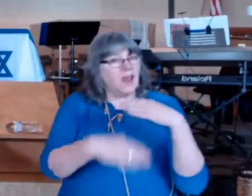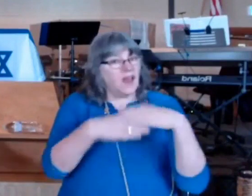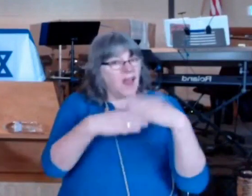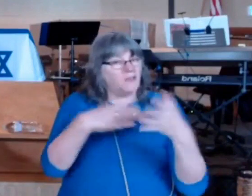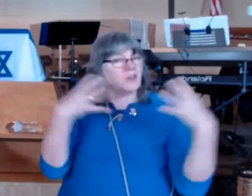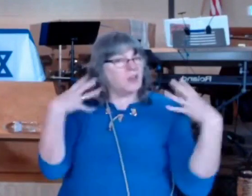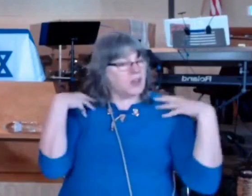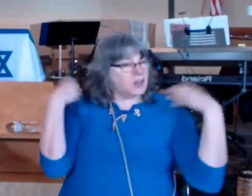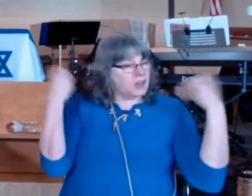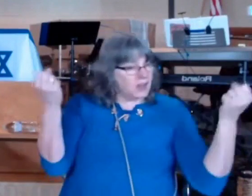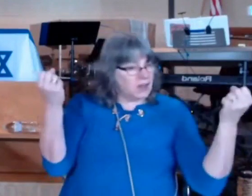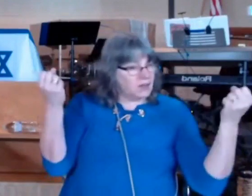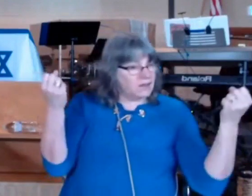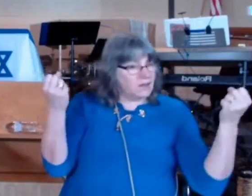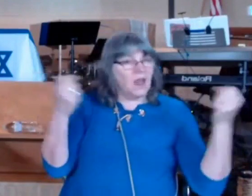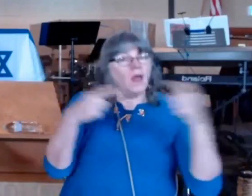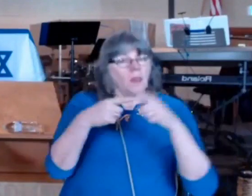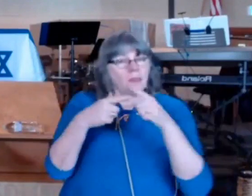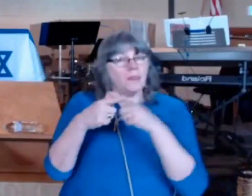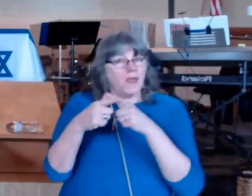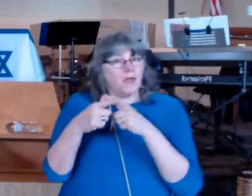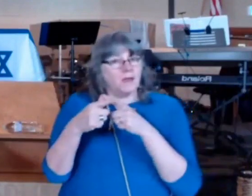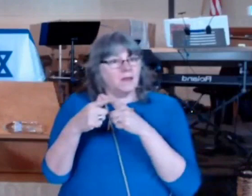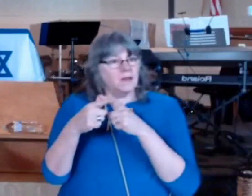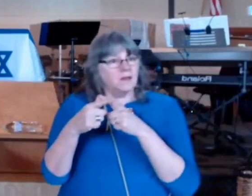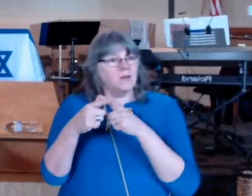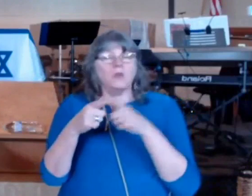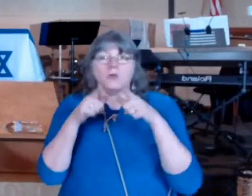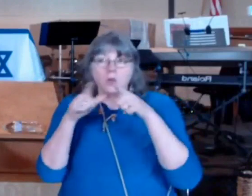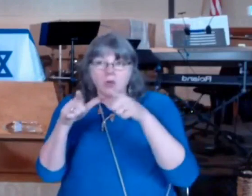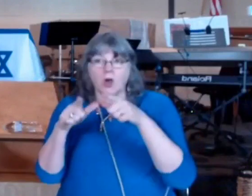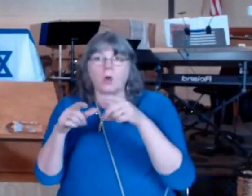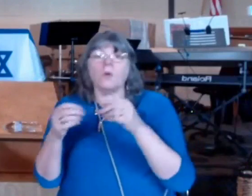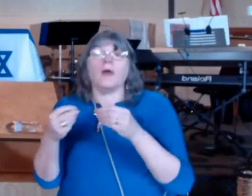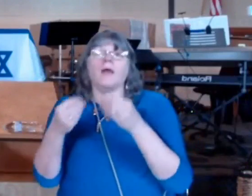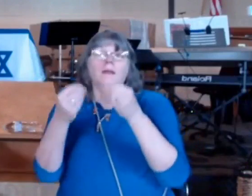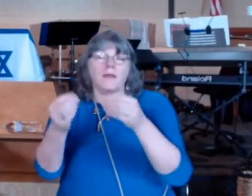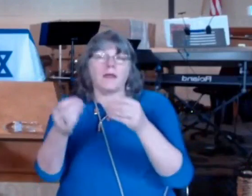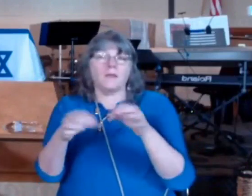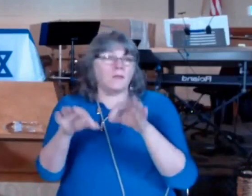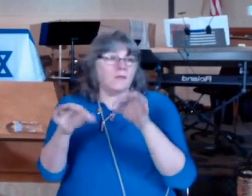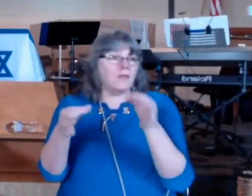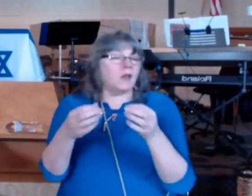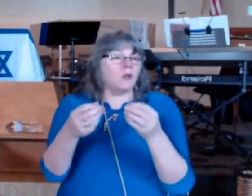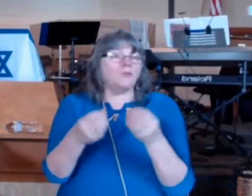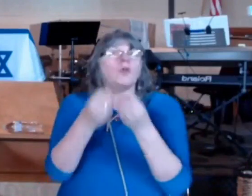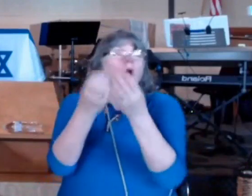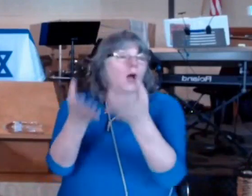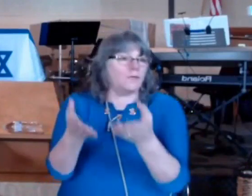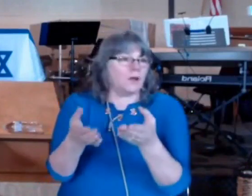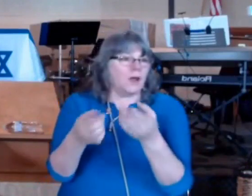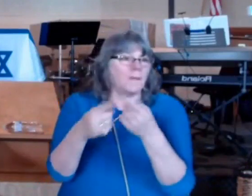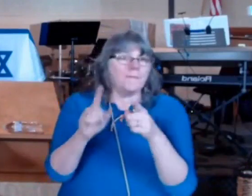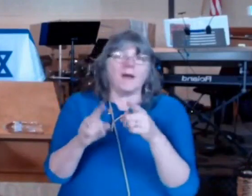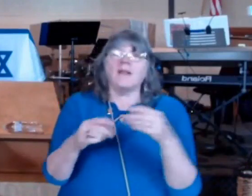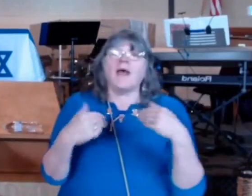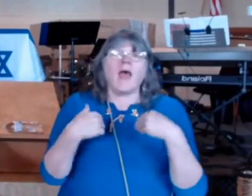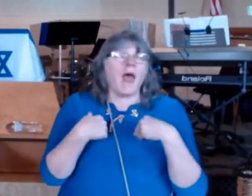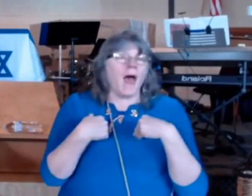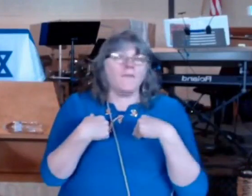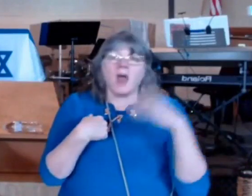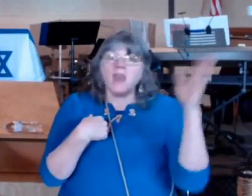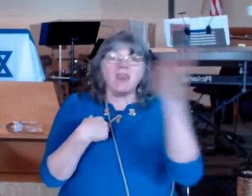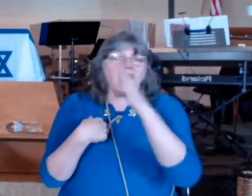to confirm that they're clean and then do the required offering in the whole history of Judaism it hadn't happened